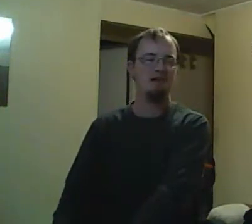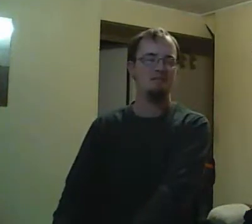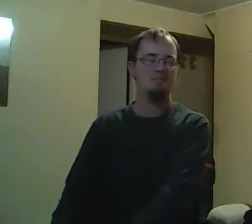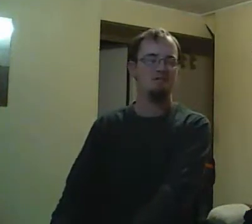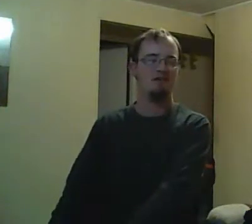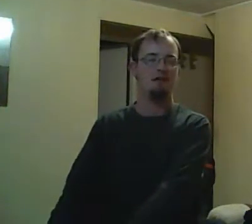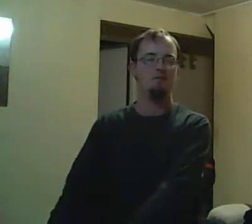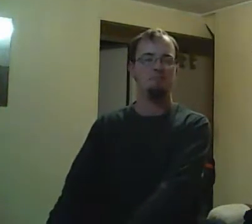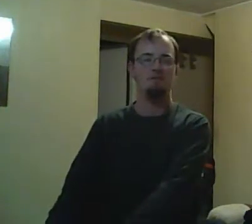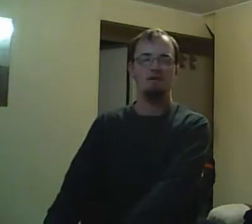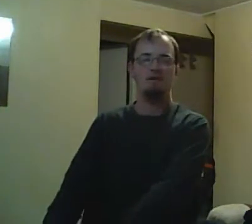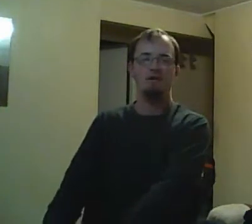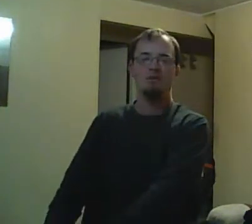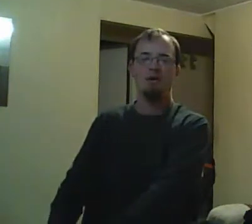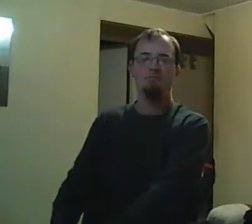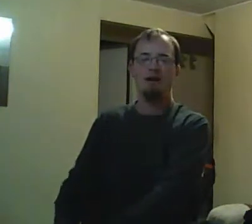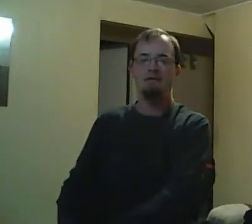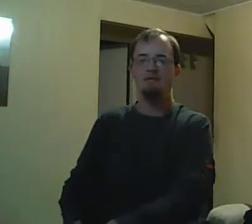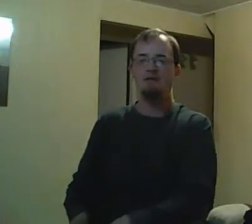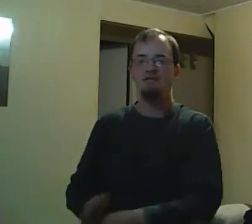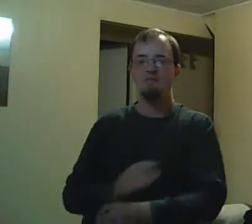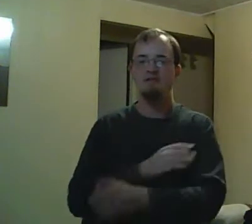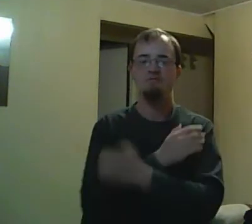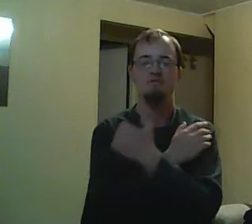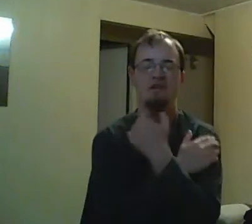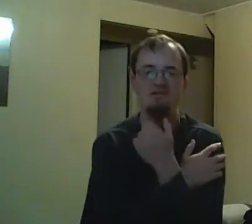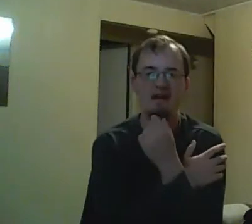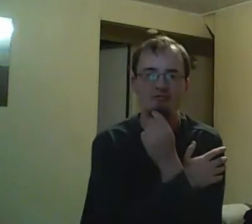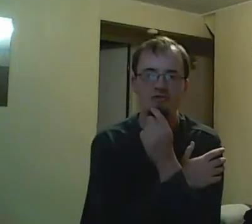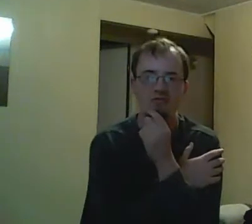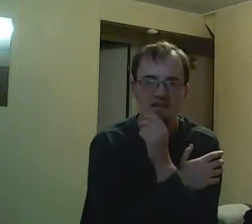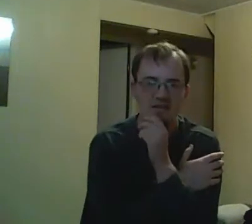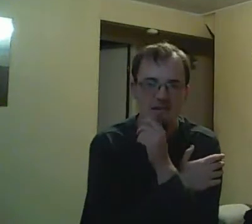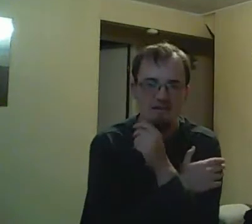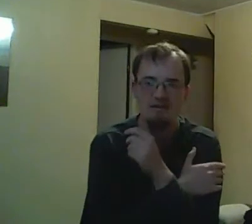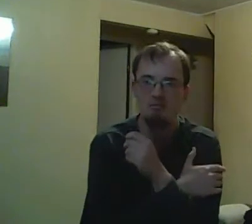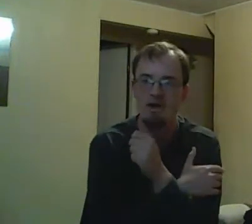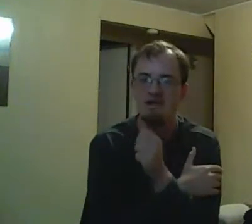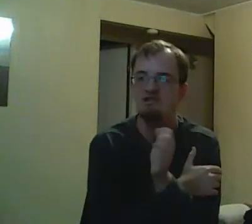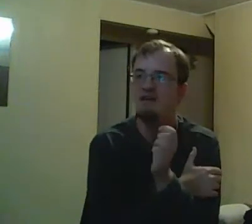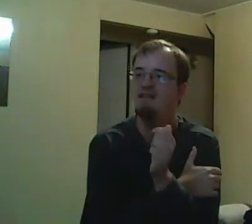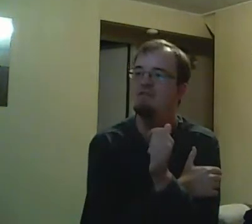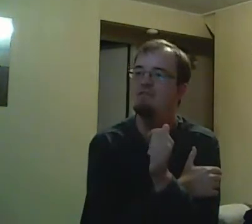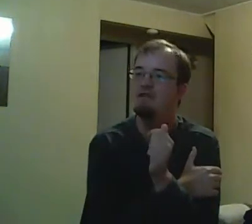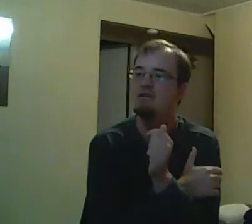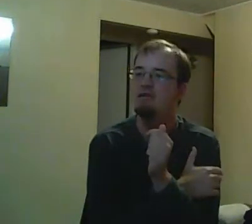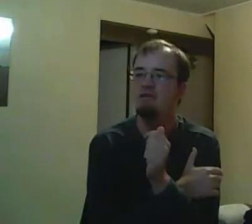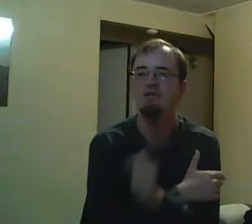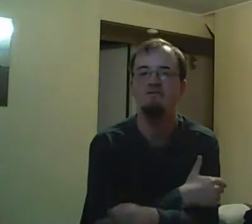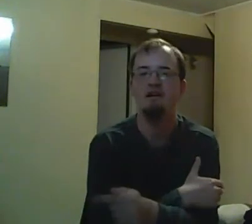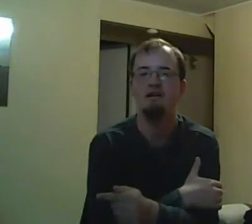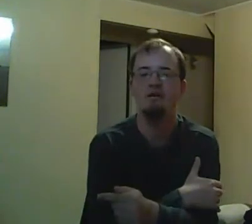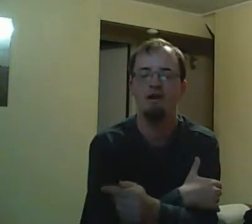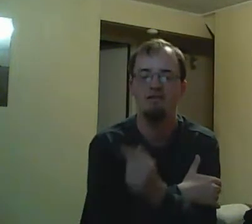the B plot led into the A plot. I'll tell you how. So Time Stands Dale Part 2 happens. And of course, that's 15 years ago today.